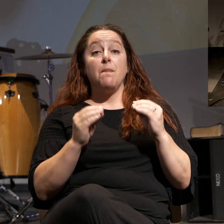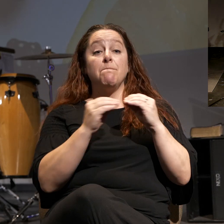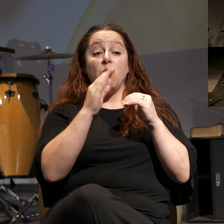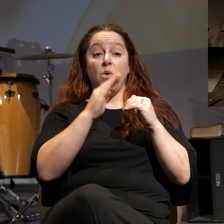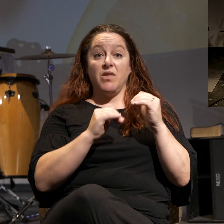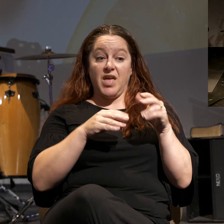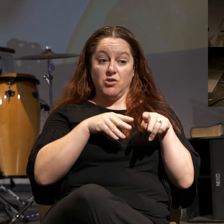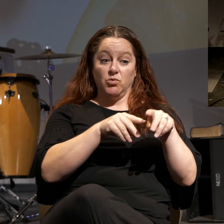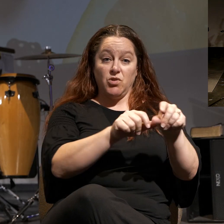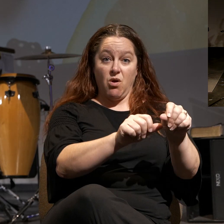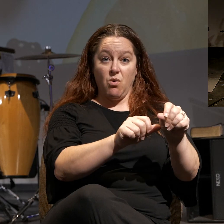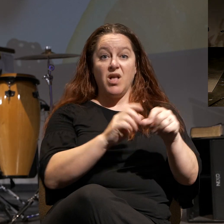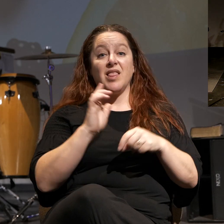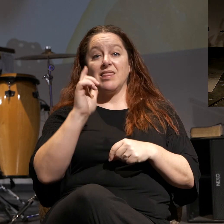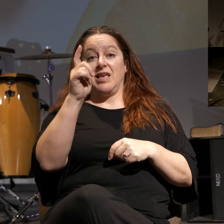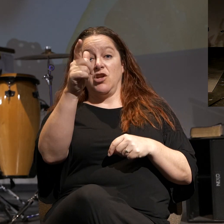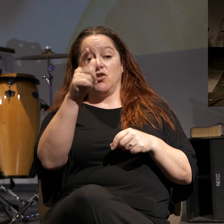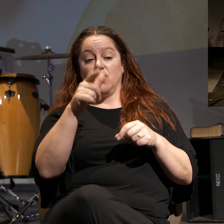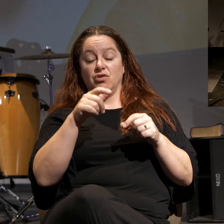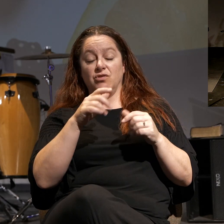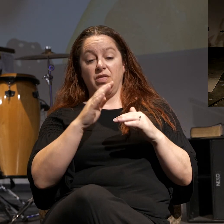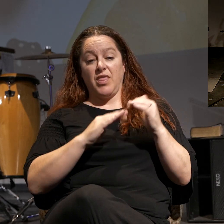later than you sow. That's how it works.